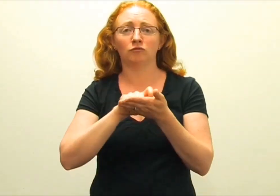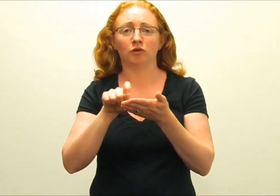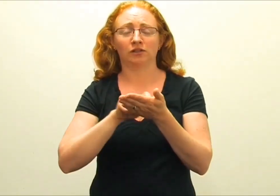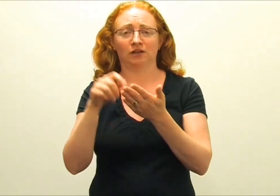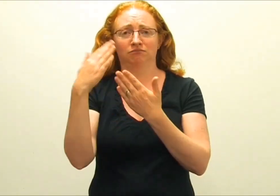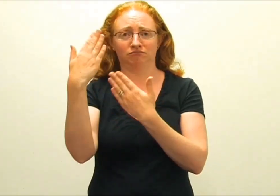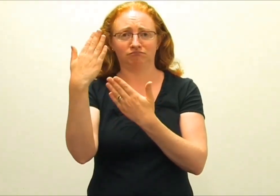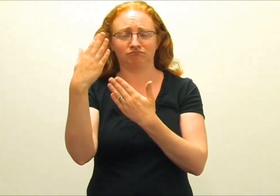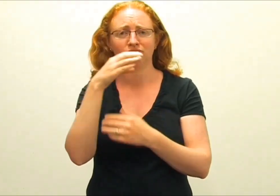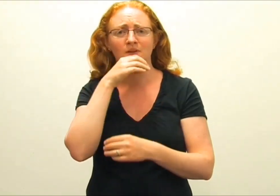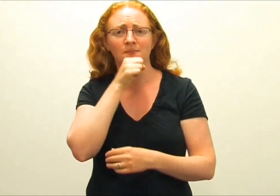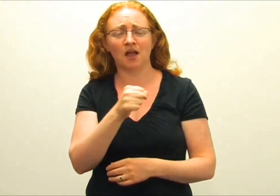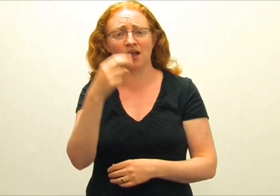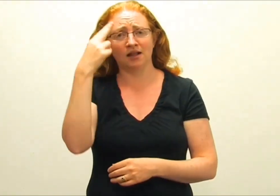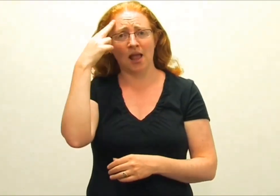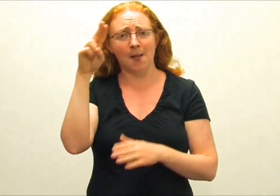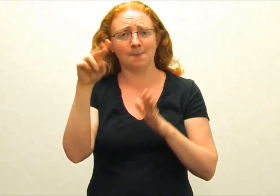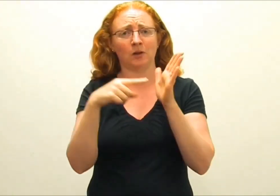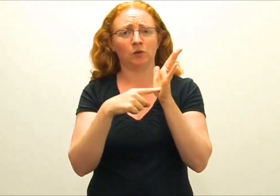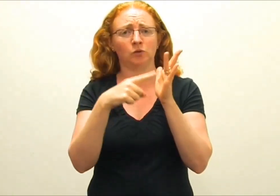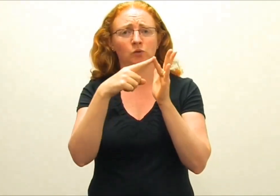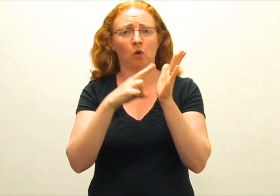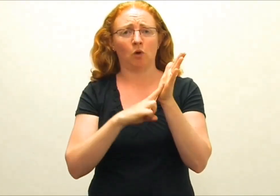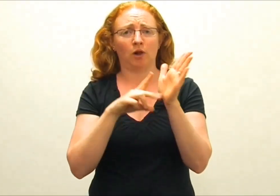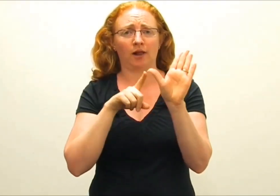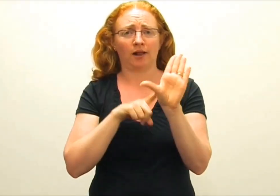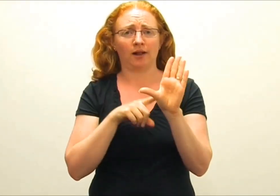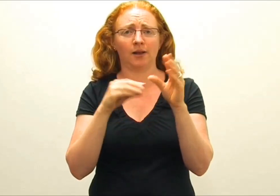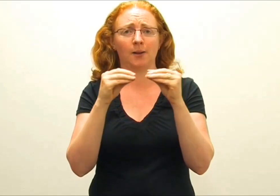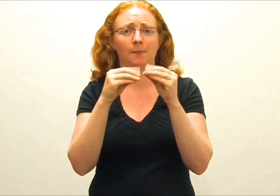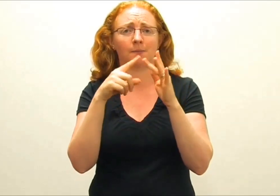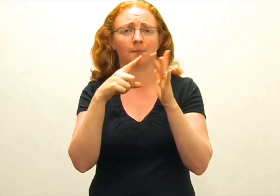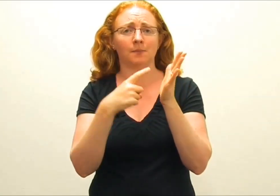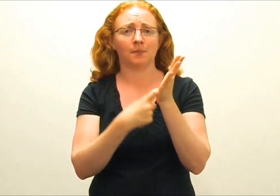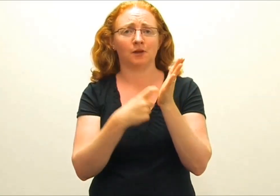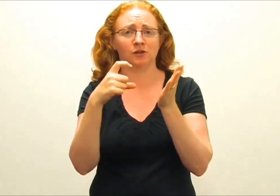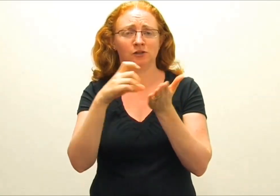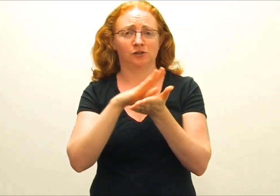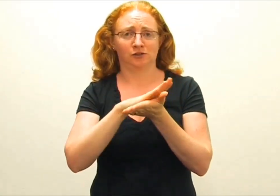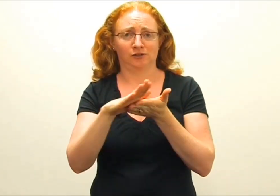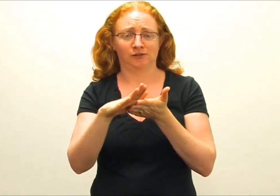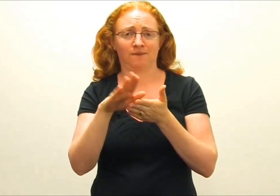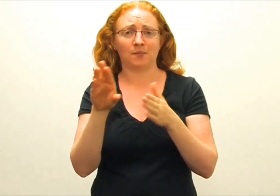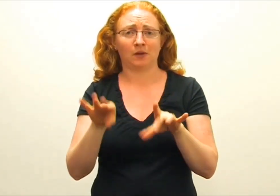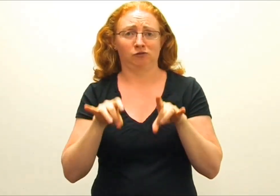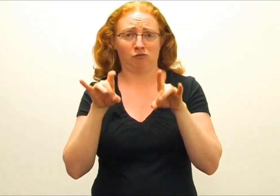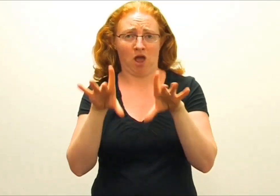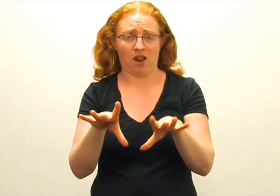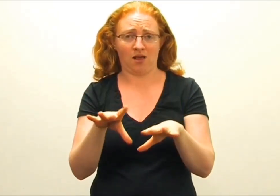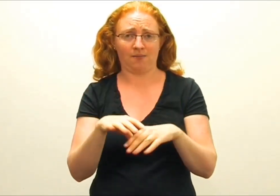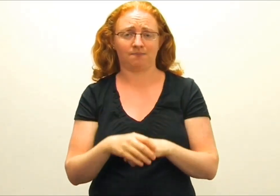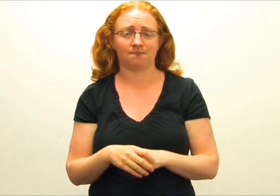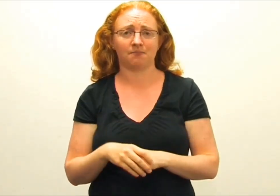So another writer's presentation by a man named Tony Birch. He's from Australia.